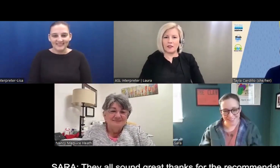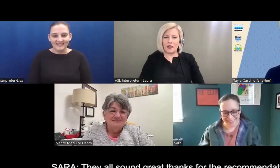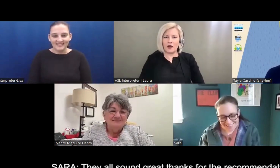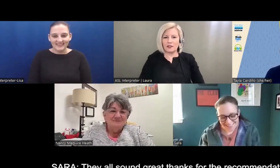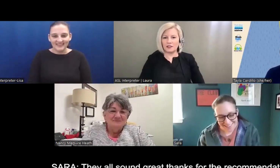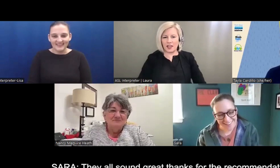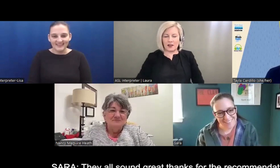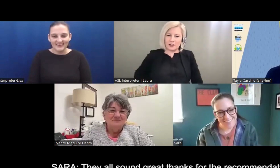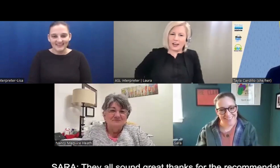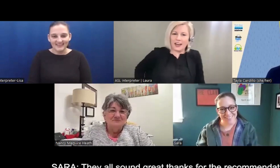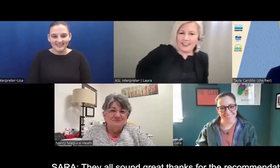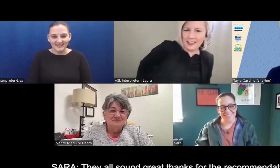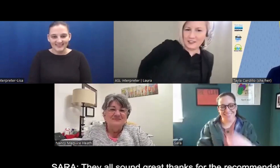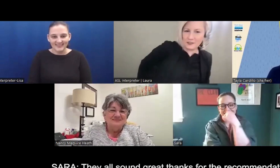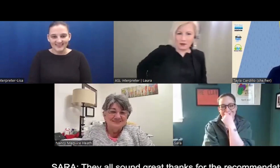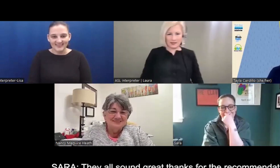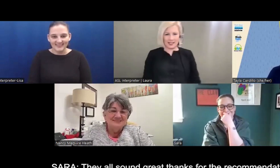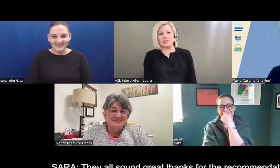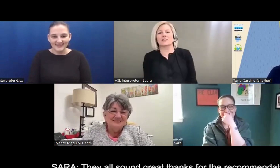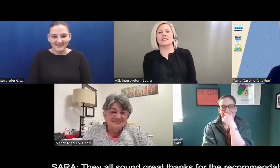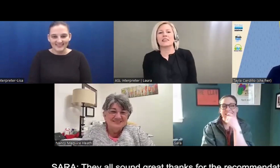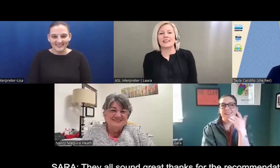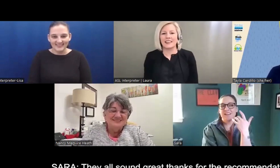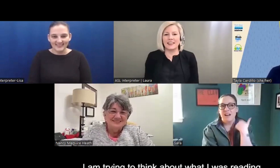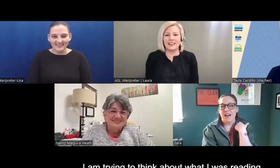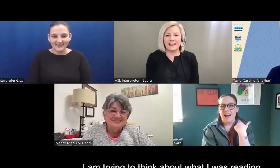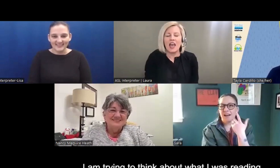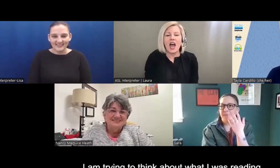They all sound great, thanks for the recommendation.